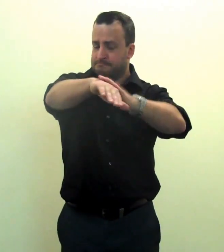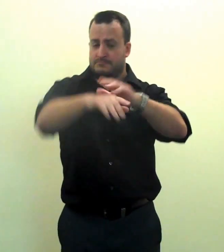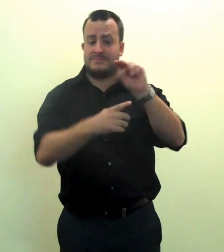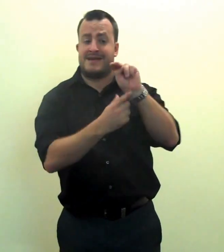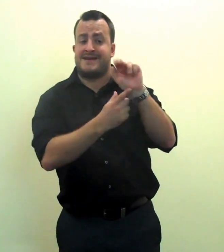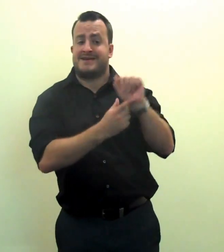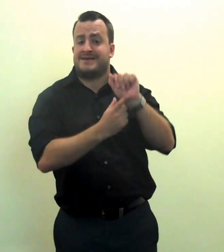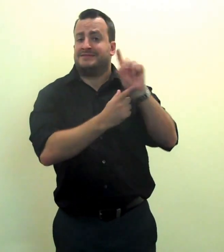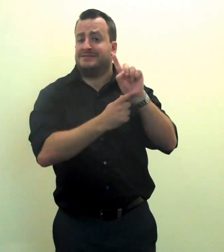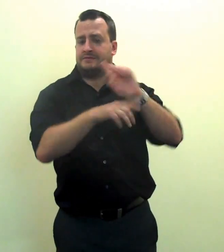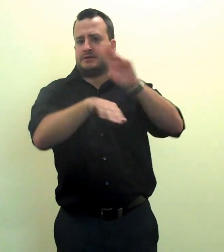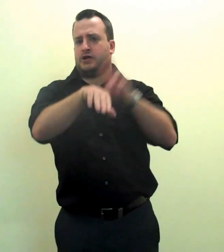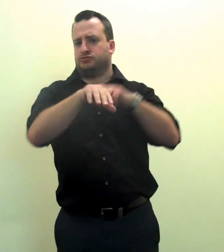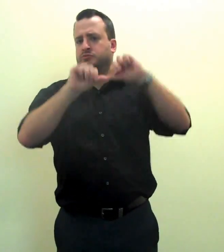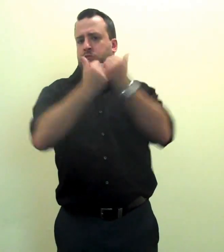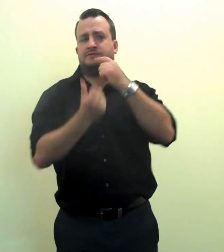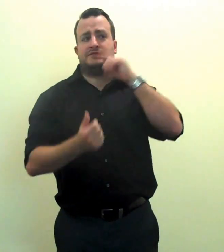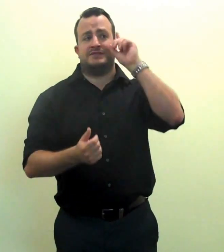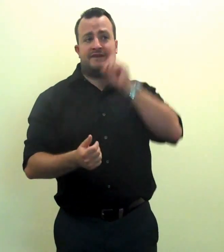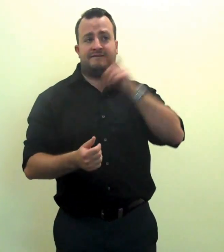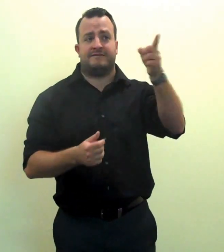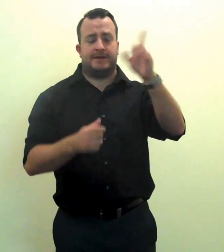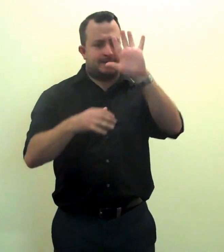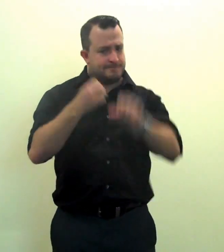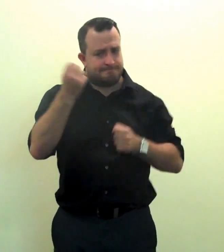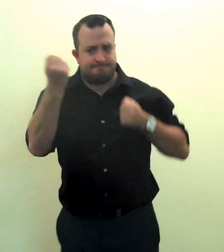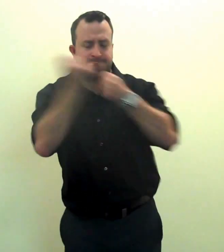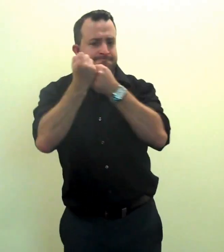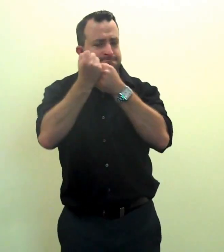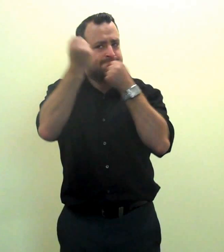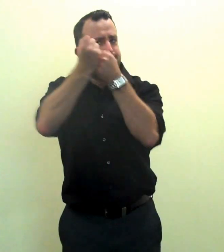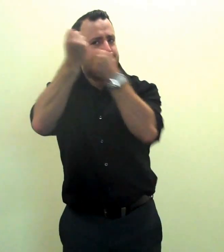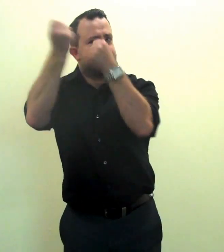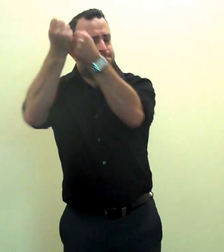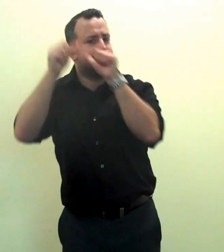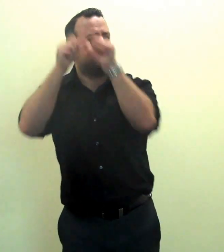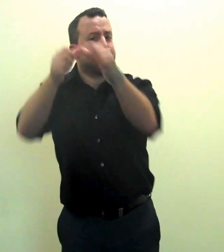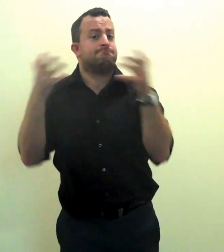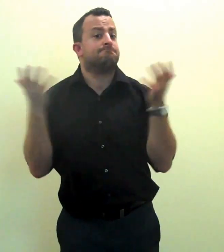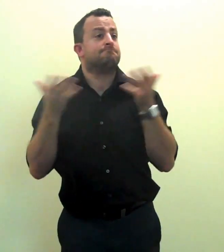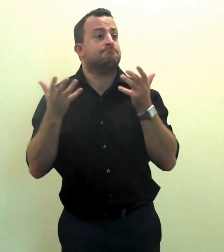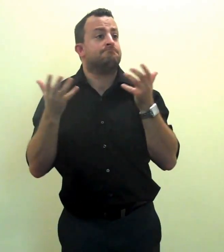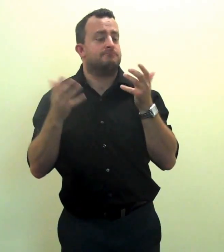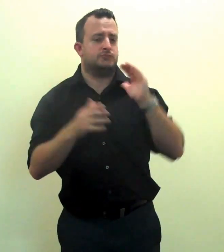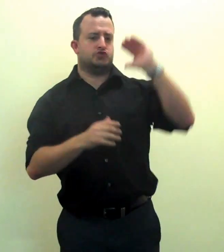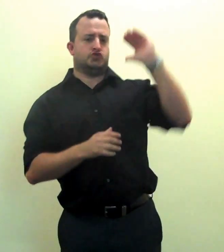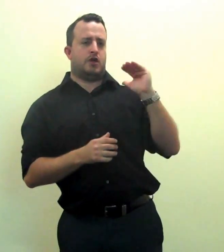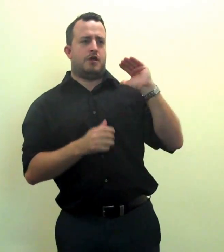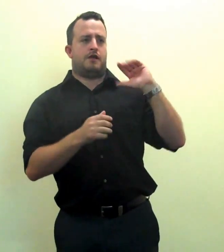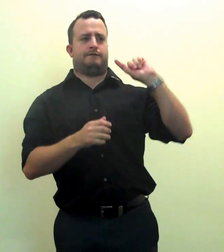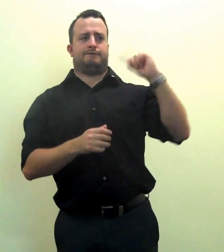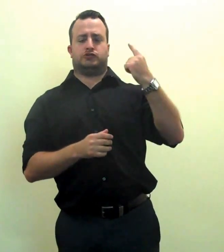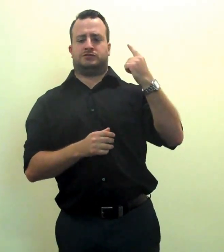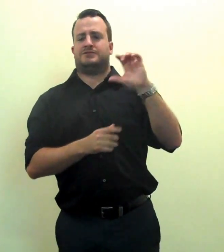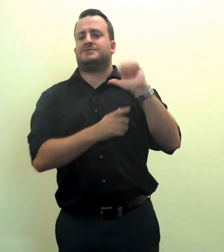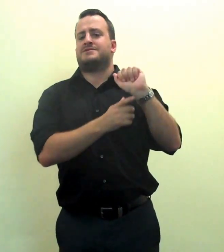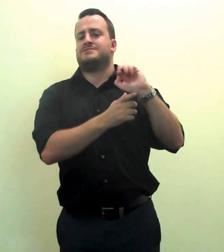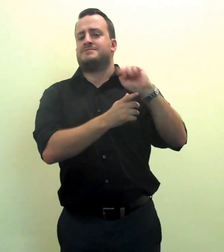From the National Association of the Deaf, as part of the Child First campaign,